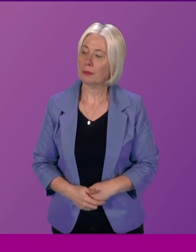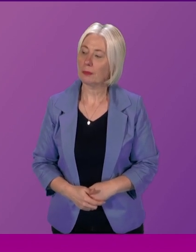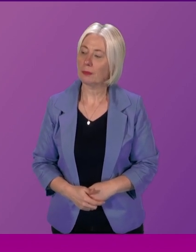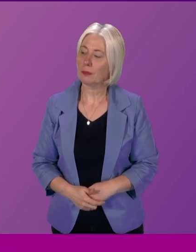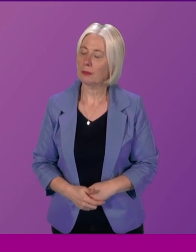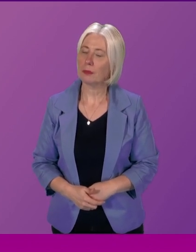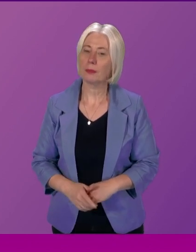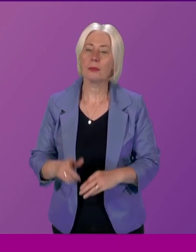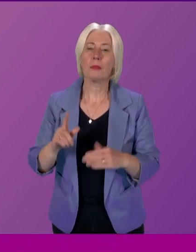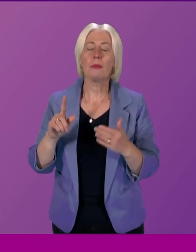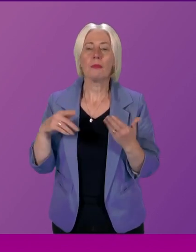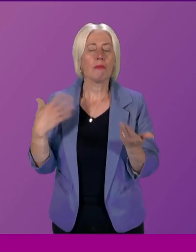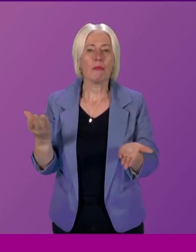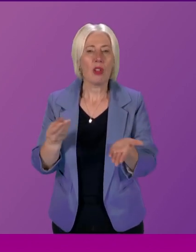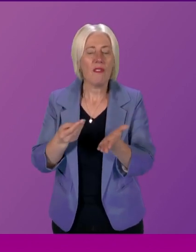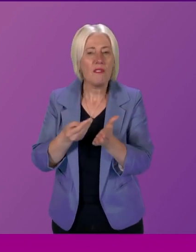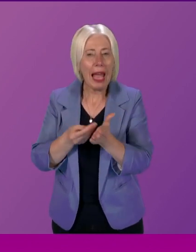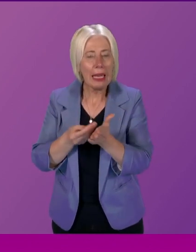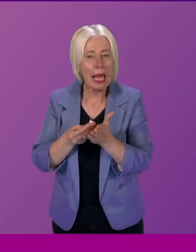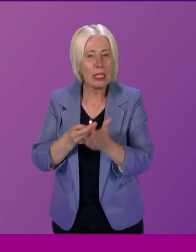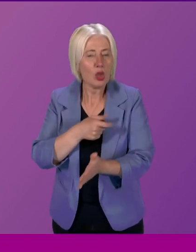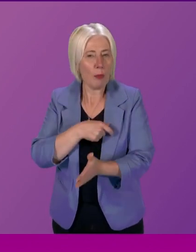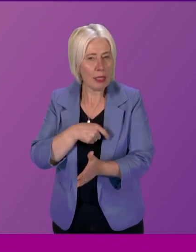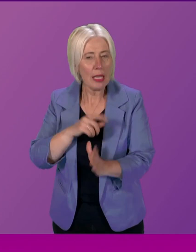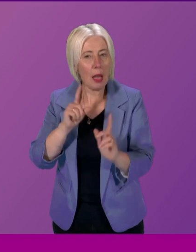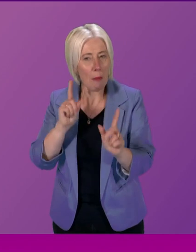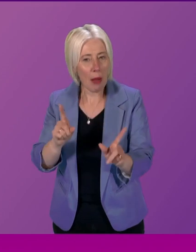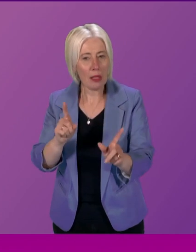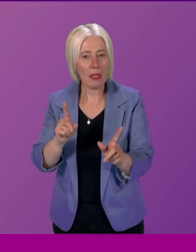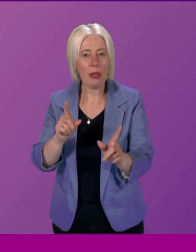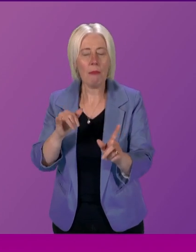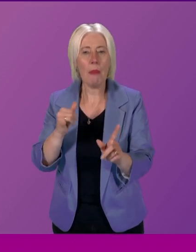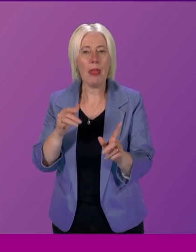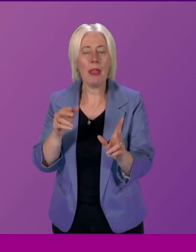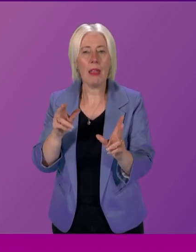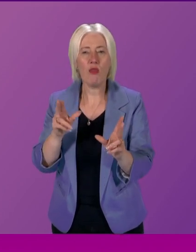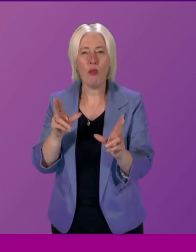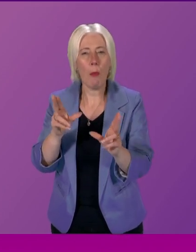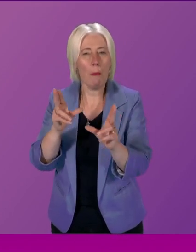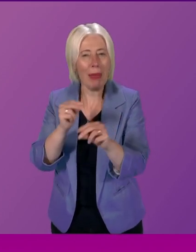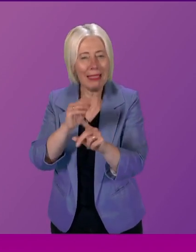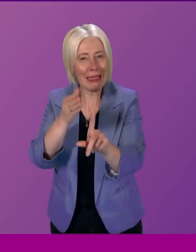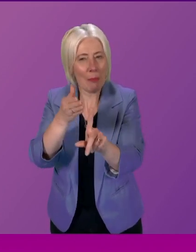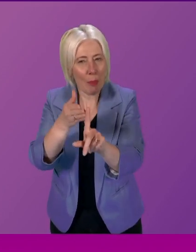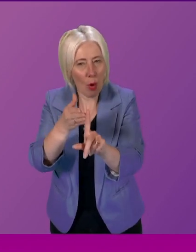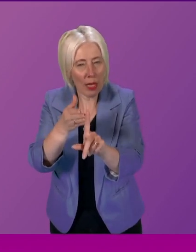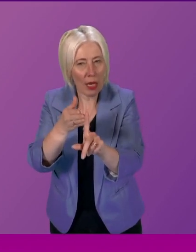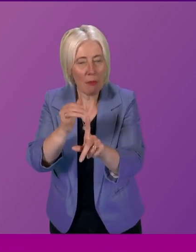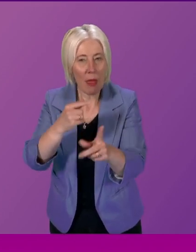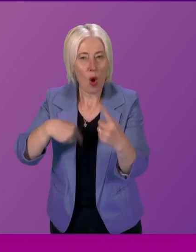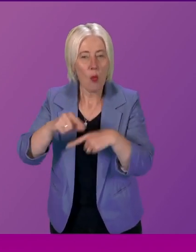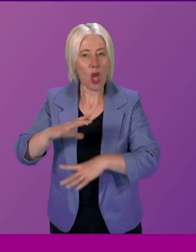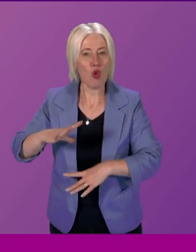finance committee but if he doesn't mind me saying perhaps that's missing the point because perhaps we're too ready